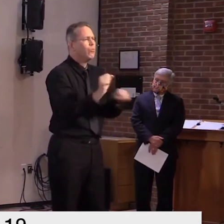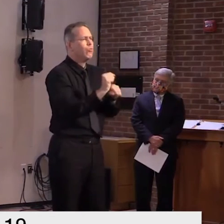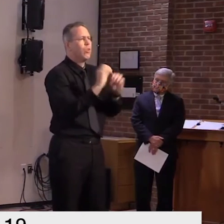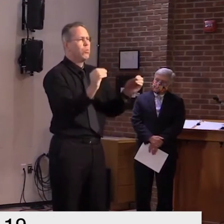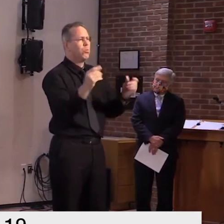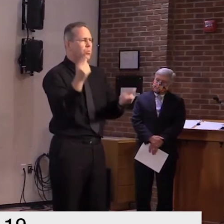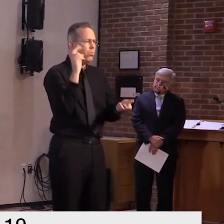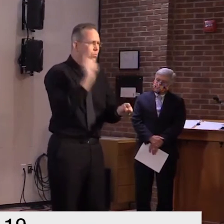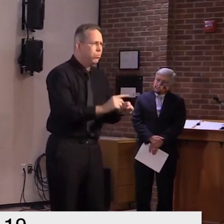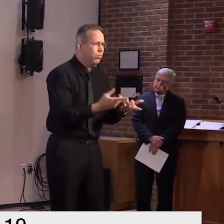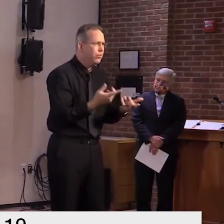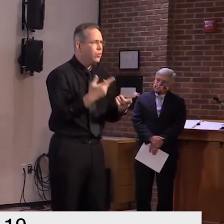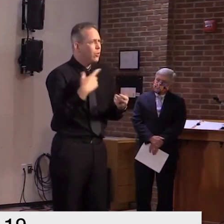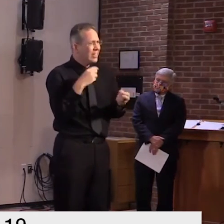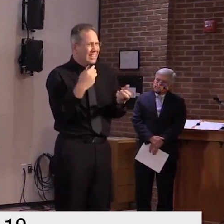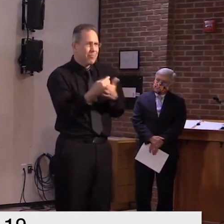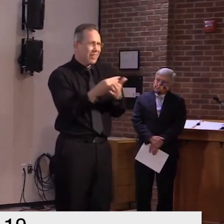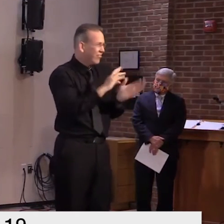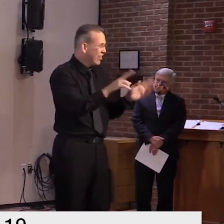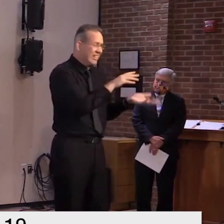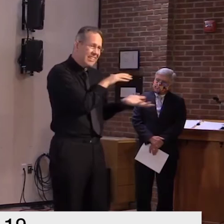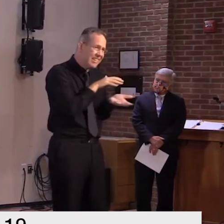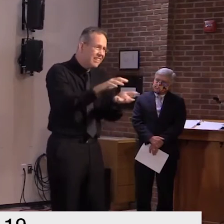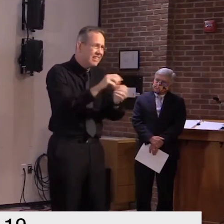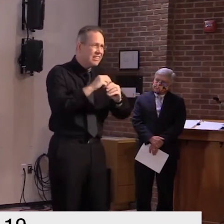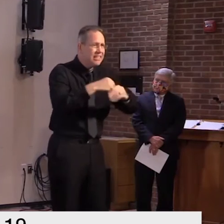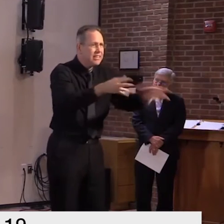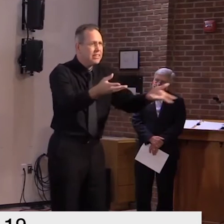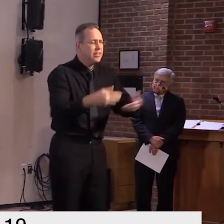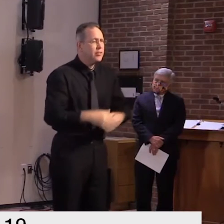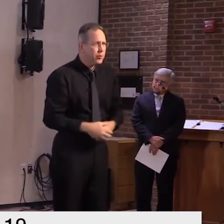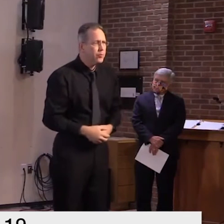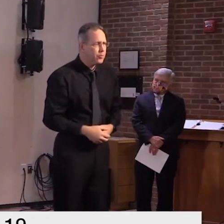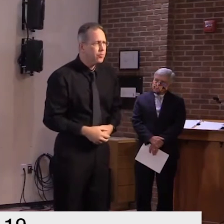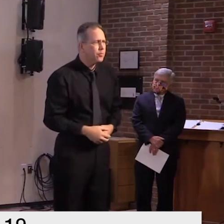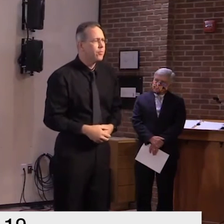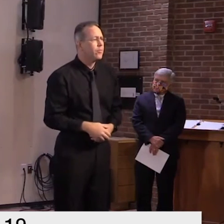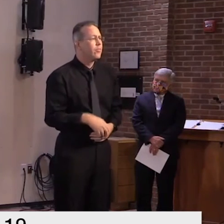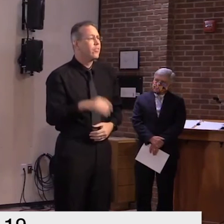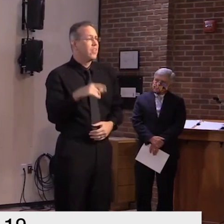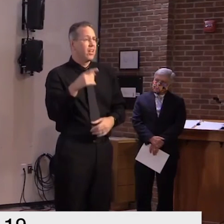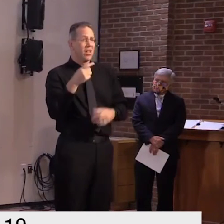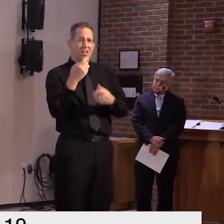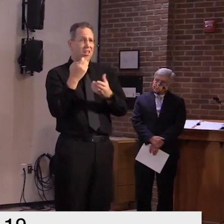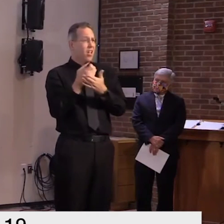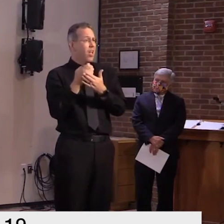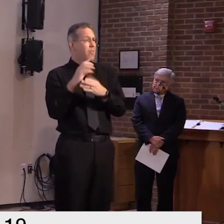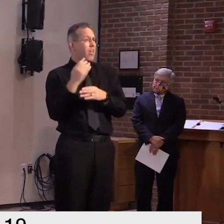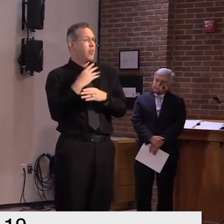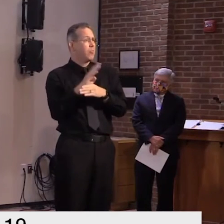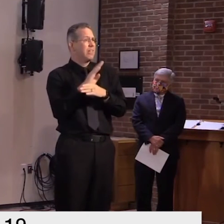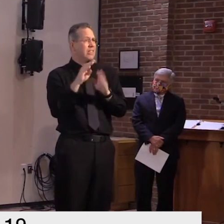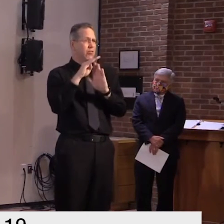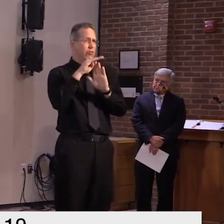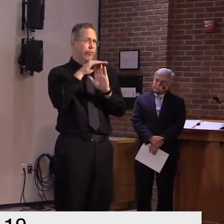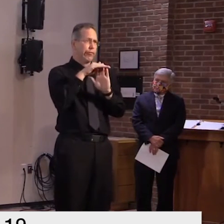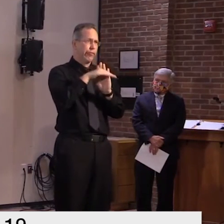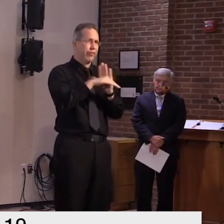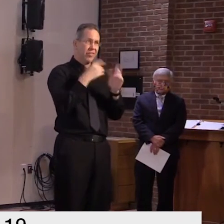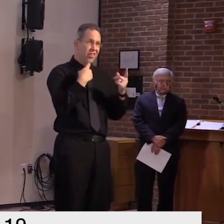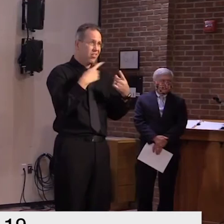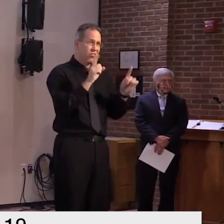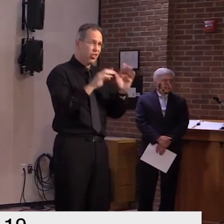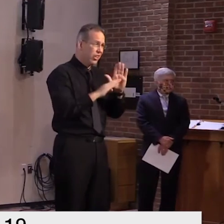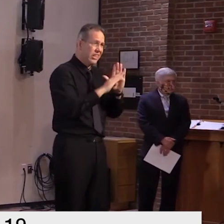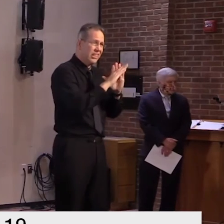door just as quick as possible so that we can shore up this uh economic foundation that i said as i said before is crumbling and fractured